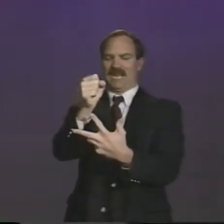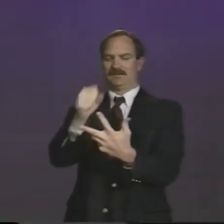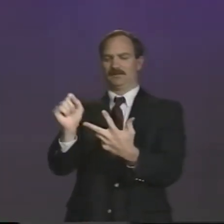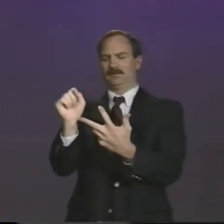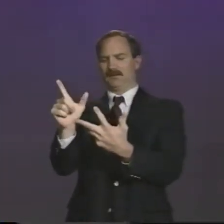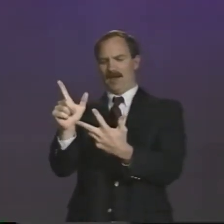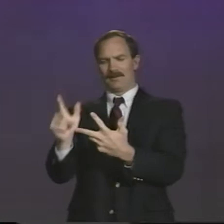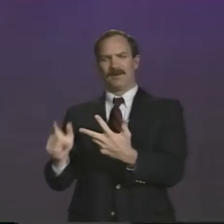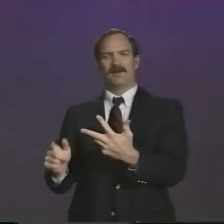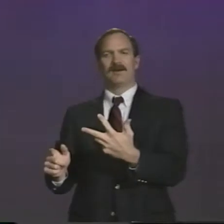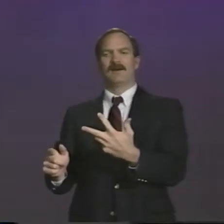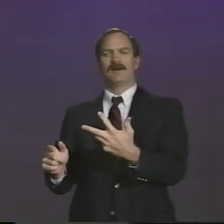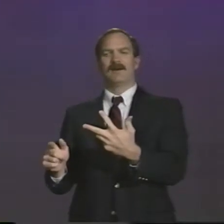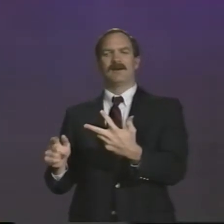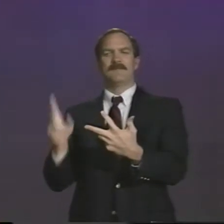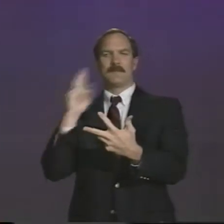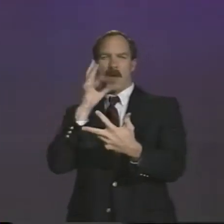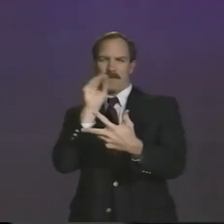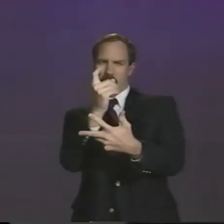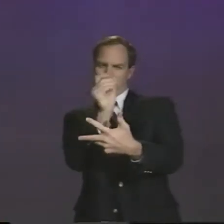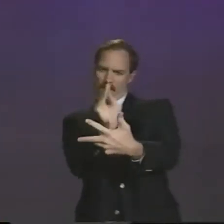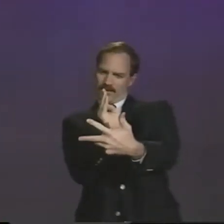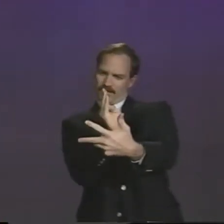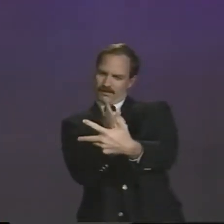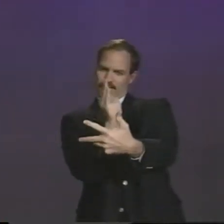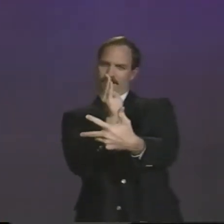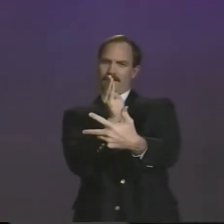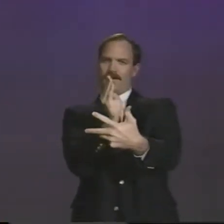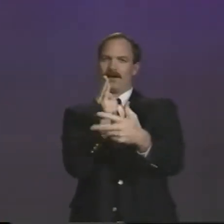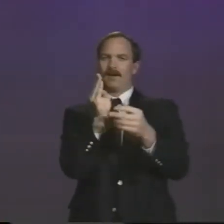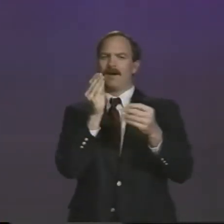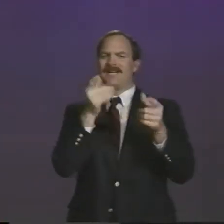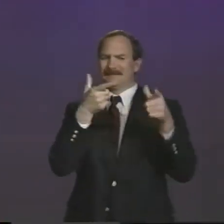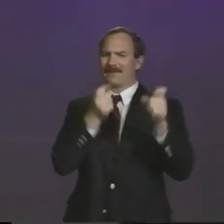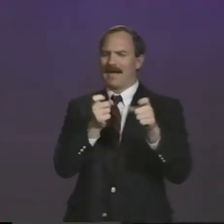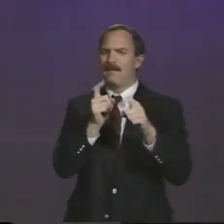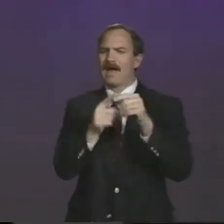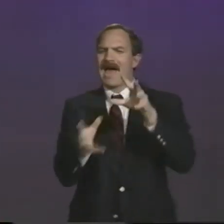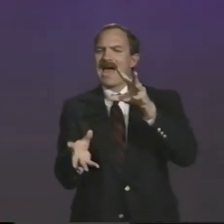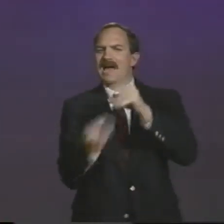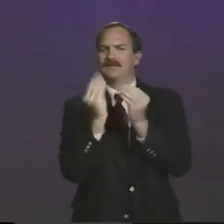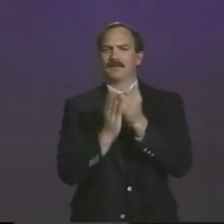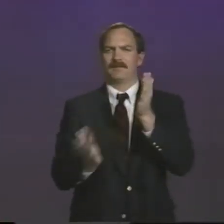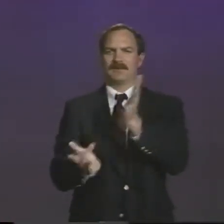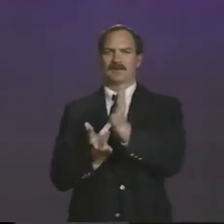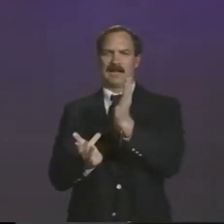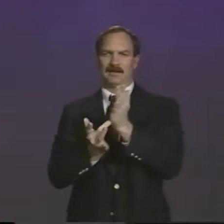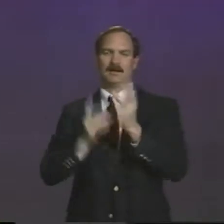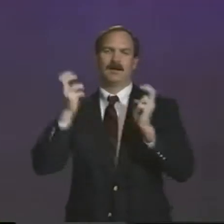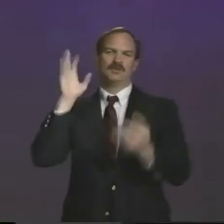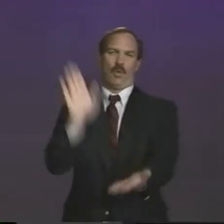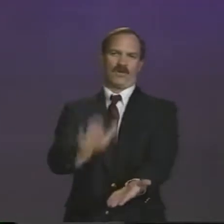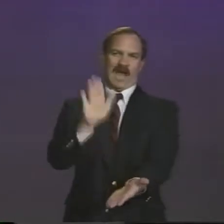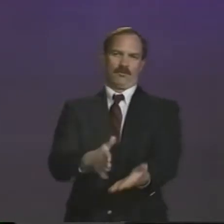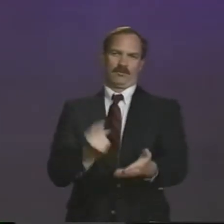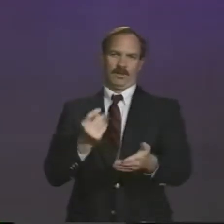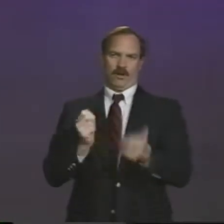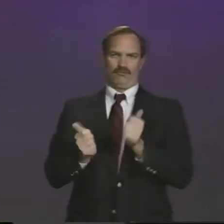is a fairly newcomer to this. It used to be only downhill, giant slalom, and slalom. And they wanted to add something that was not only